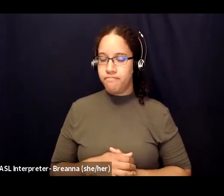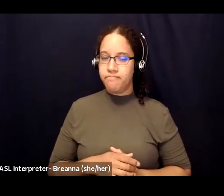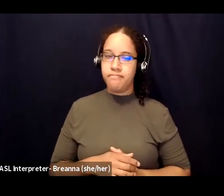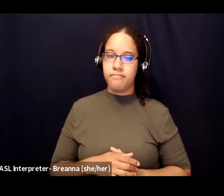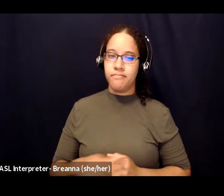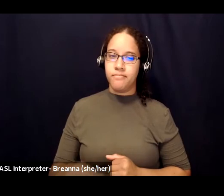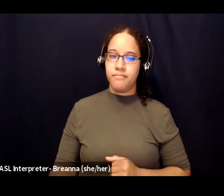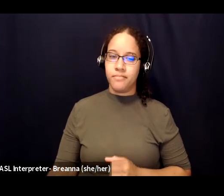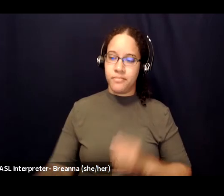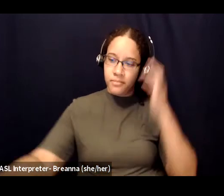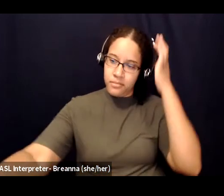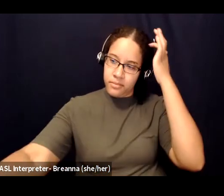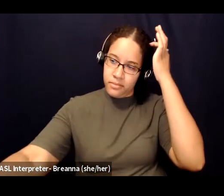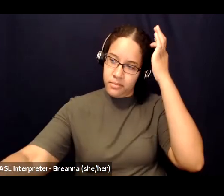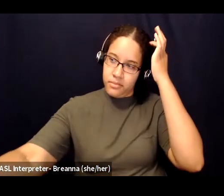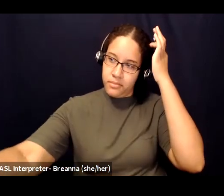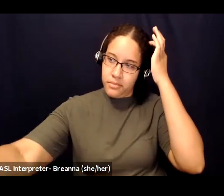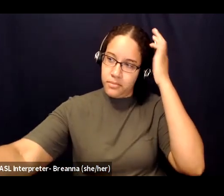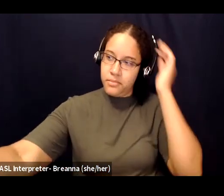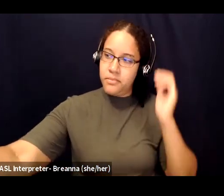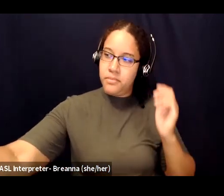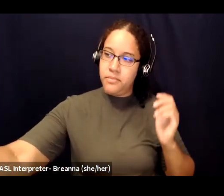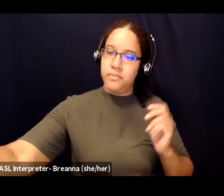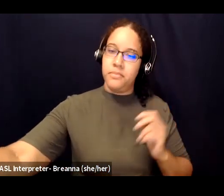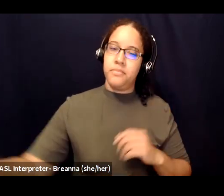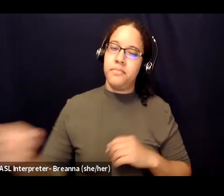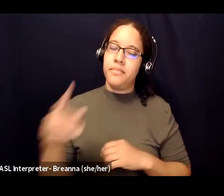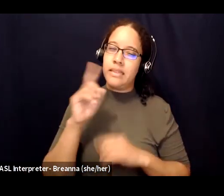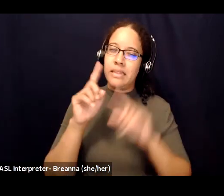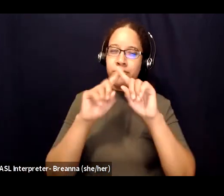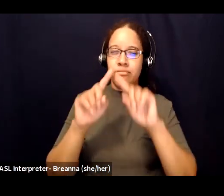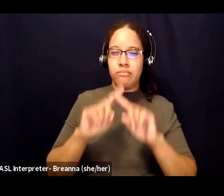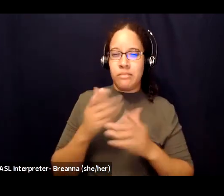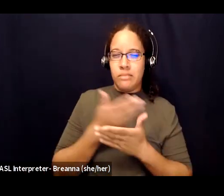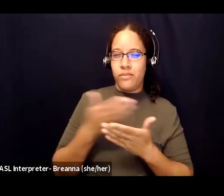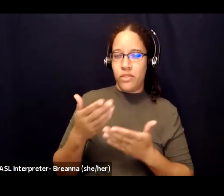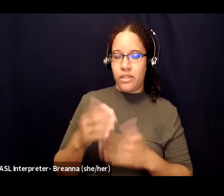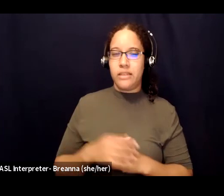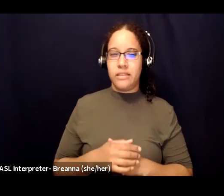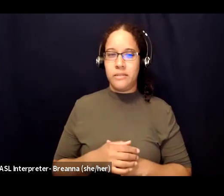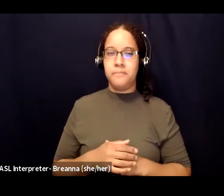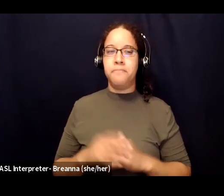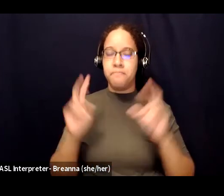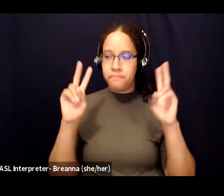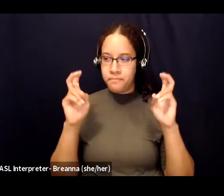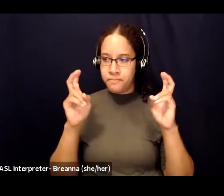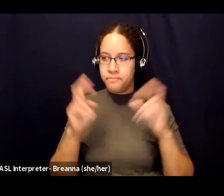um has a lot of different things in it for us to think about so it says pain is not meant to be ran from nor